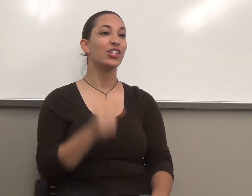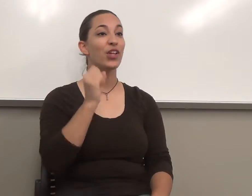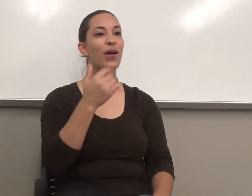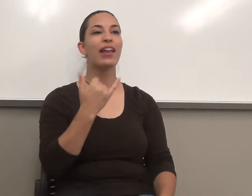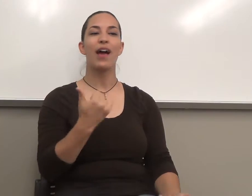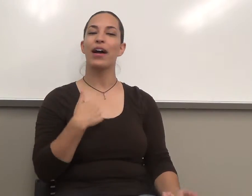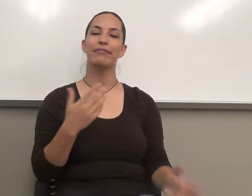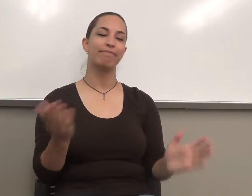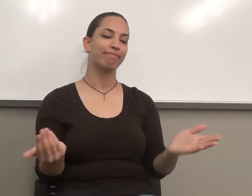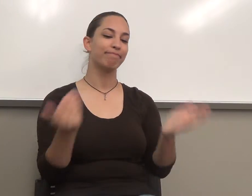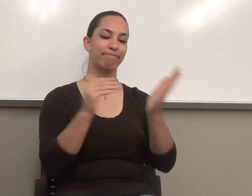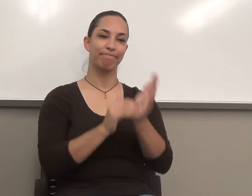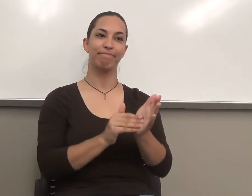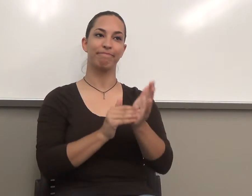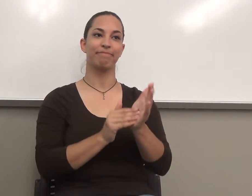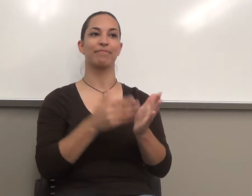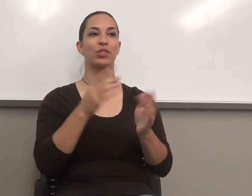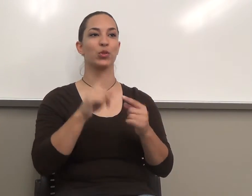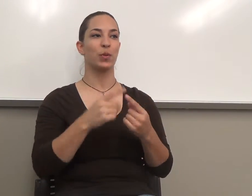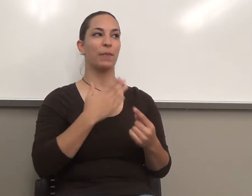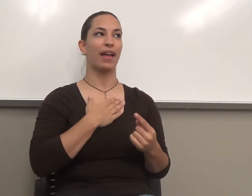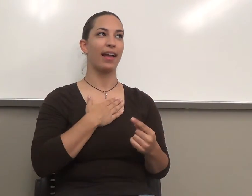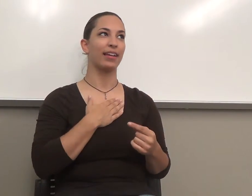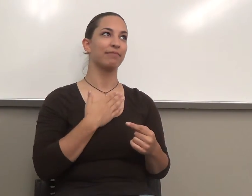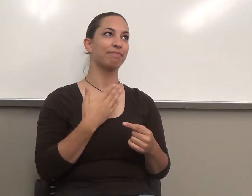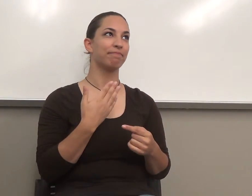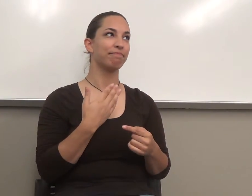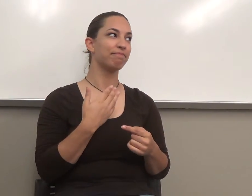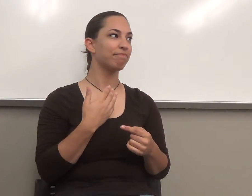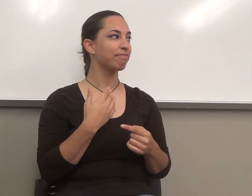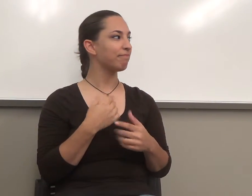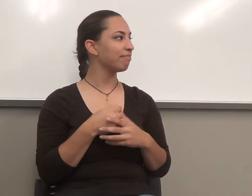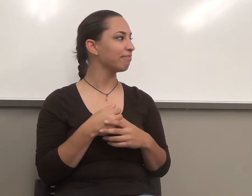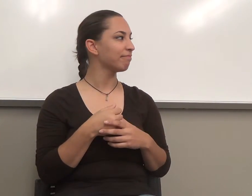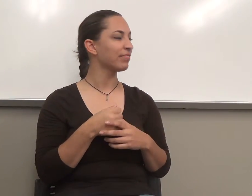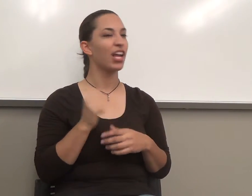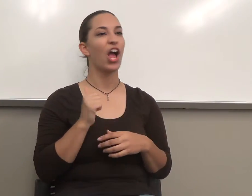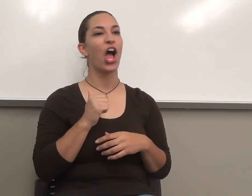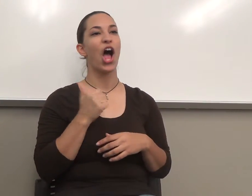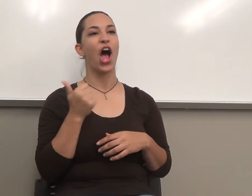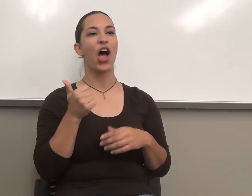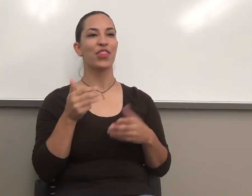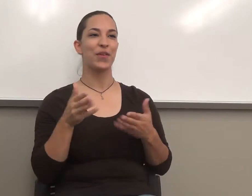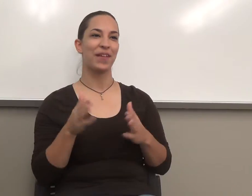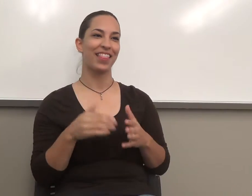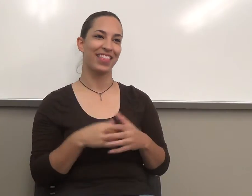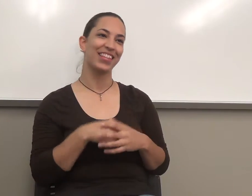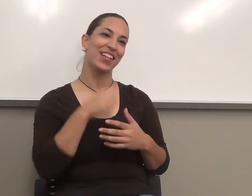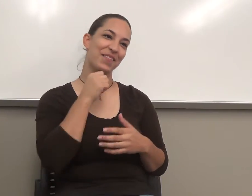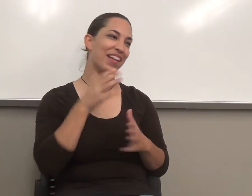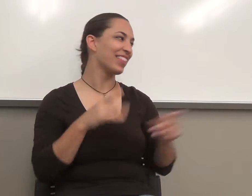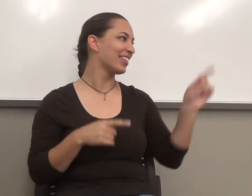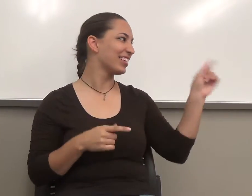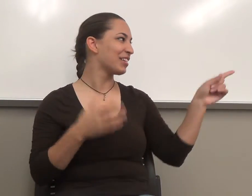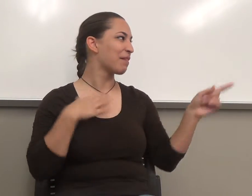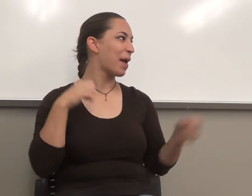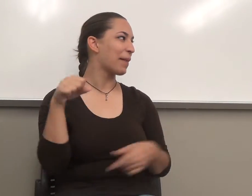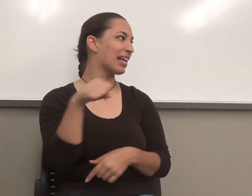back to my other method, which is one of the best. If I see a cell